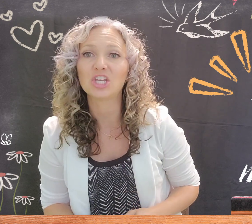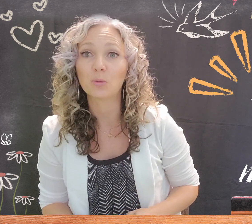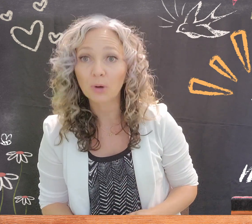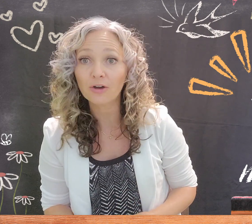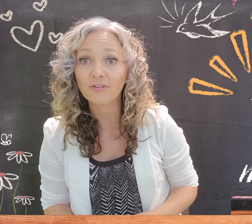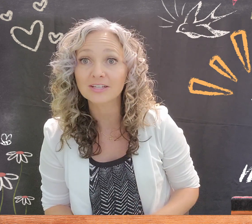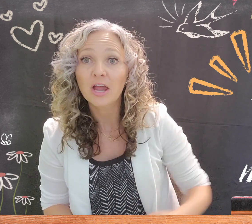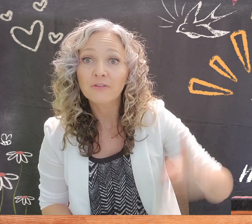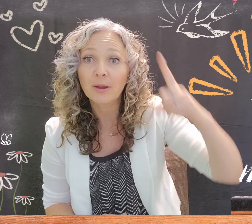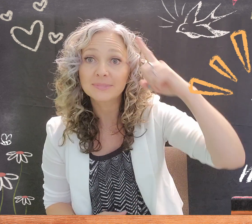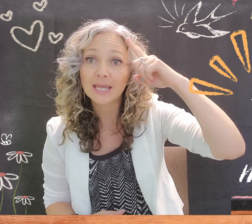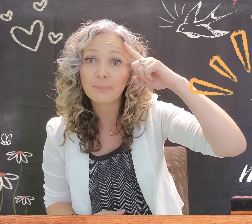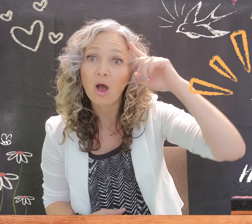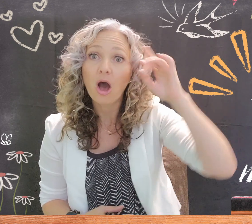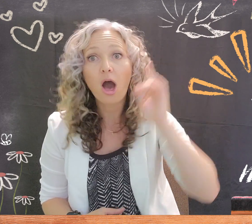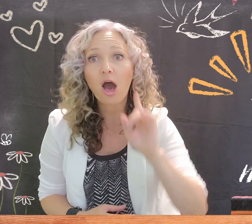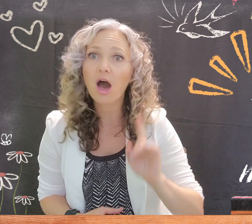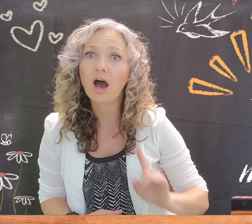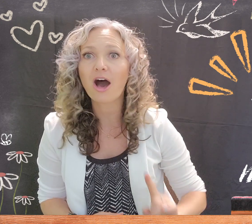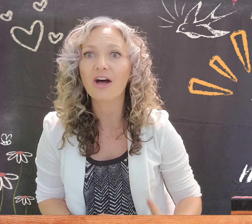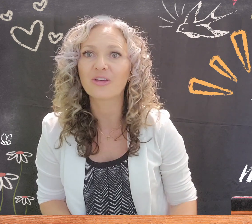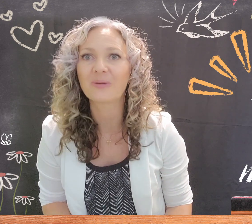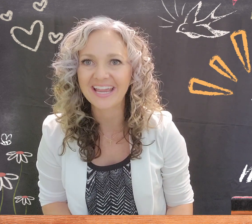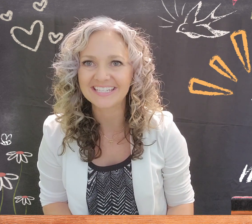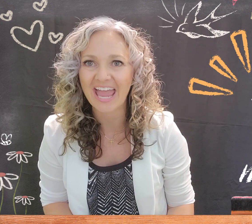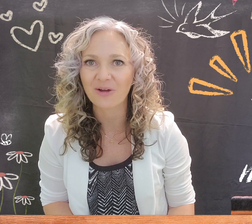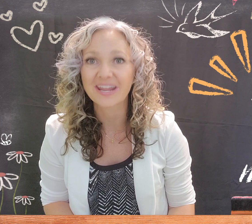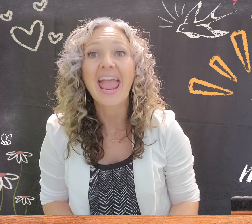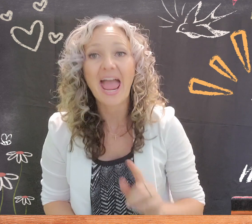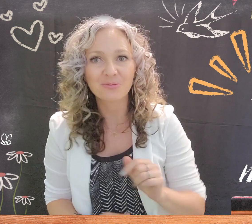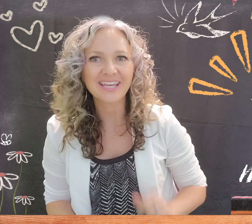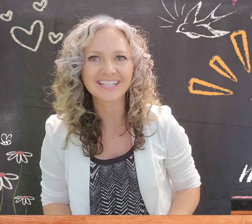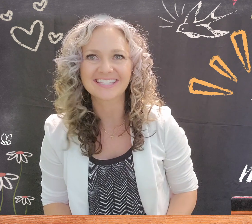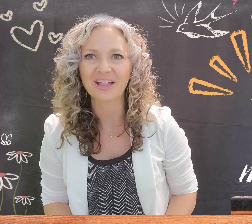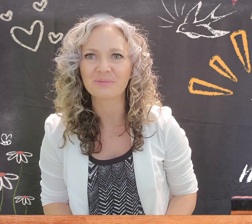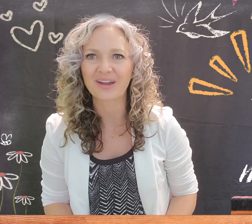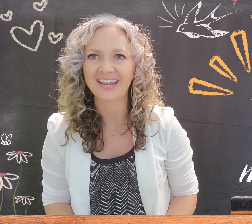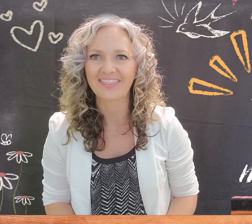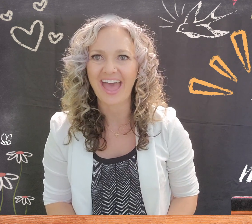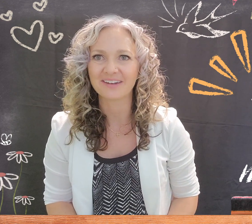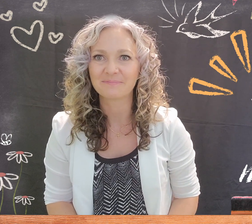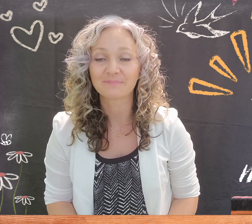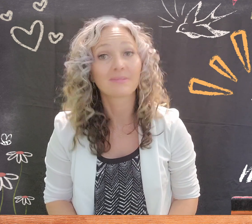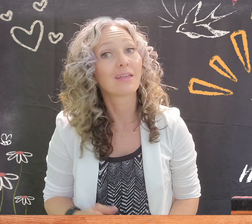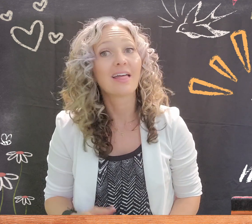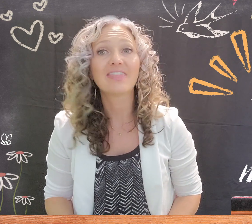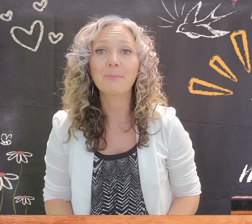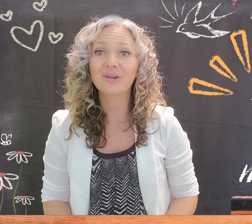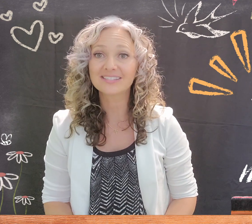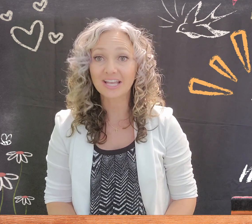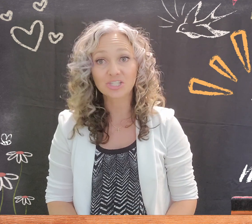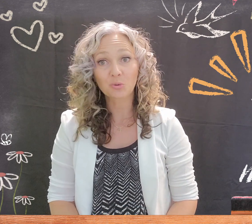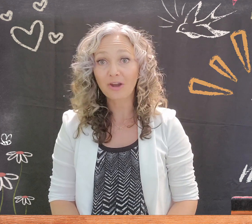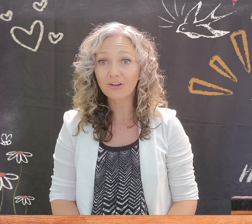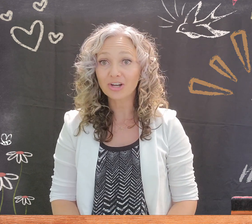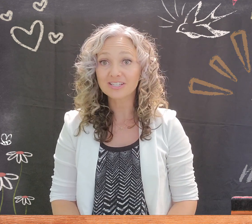you perfect from tip all the way down, and we can celebrate in that. That brings us to our verse,